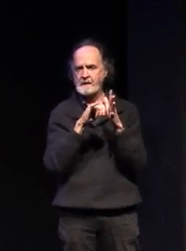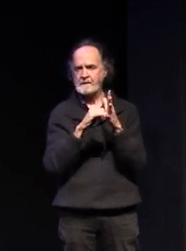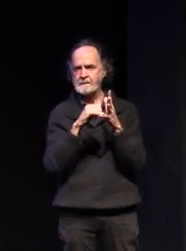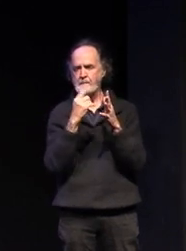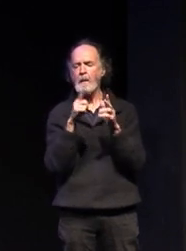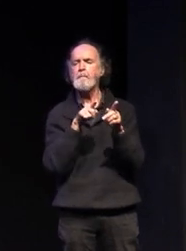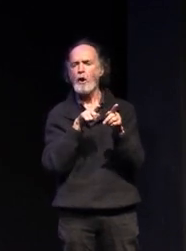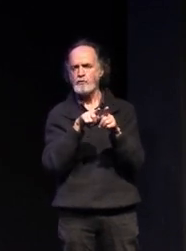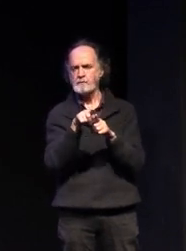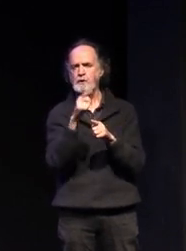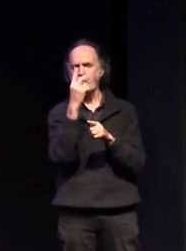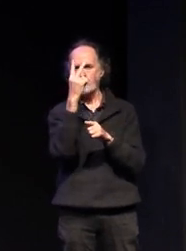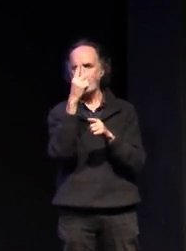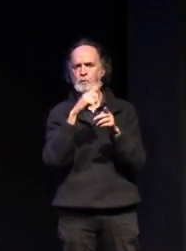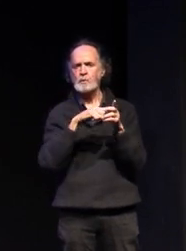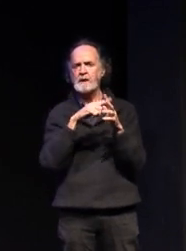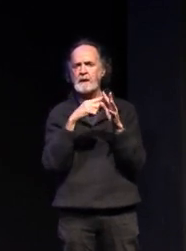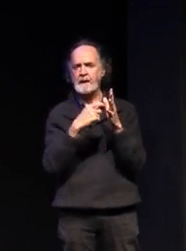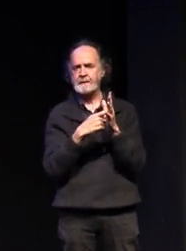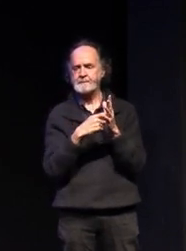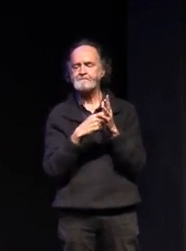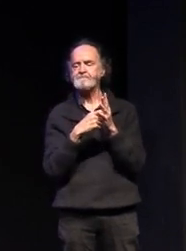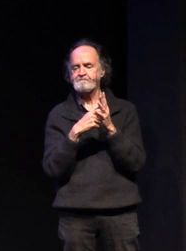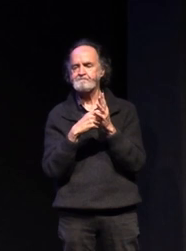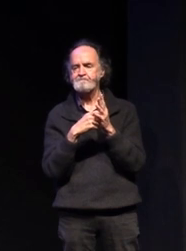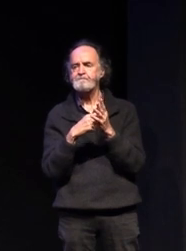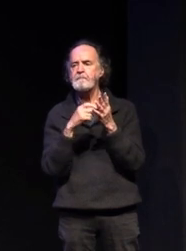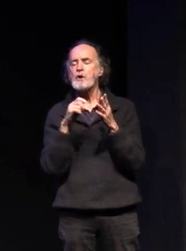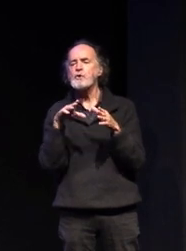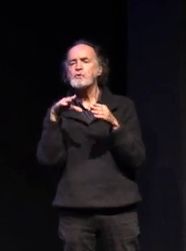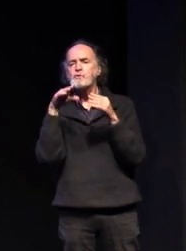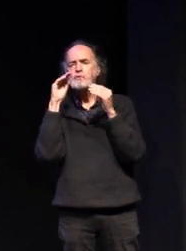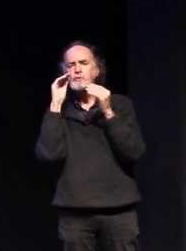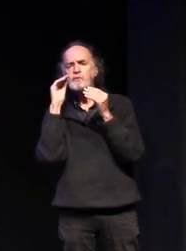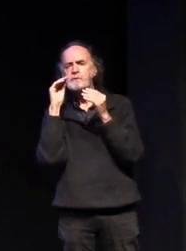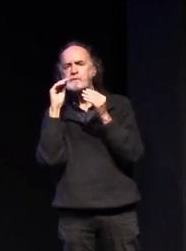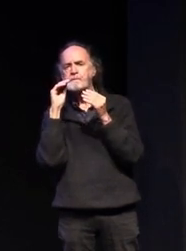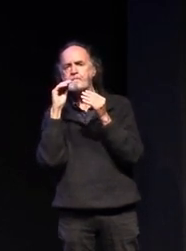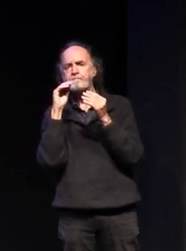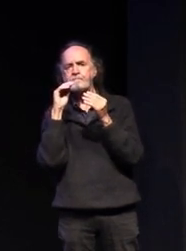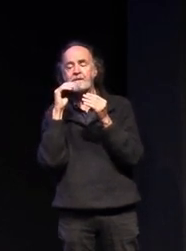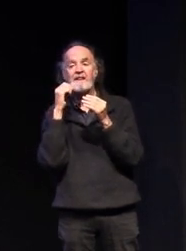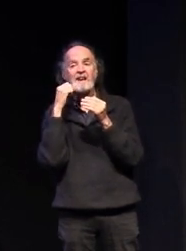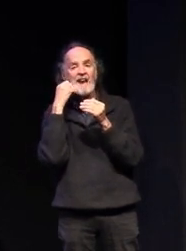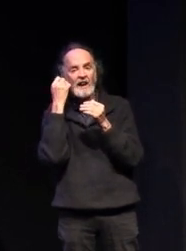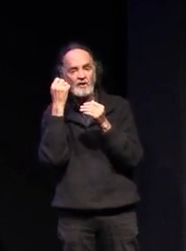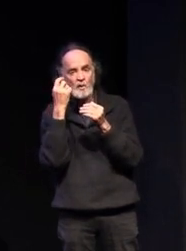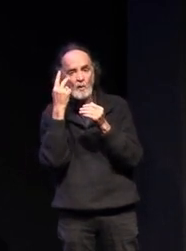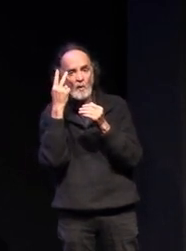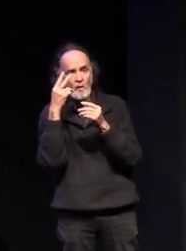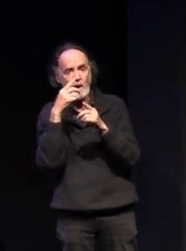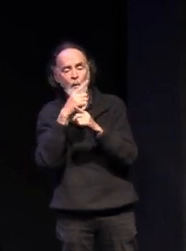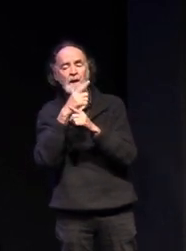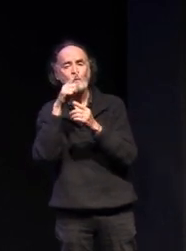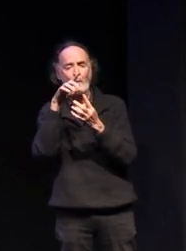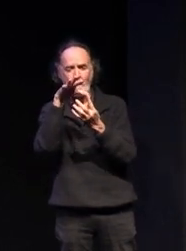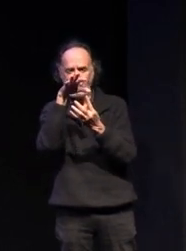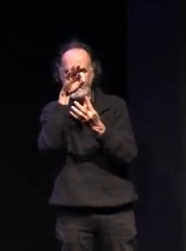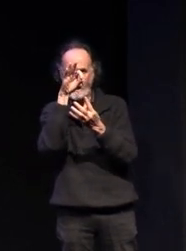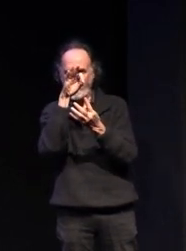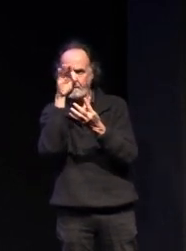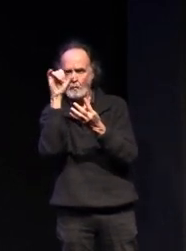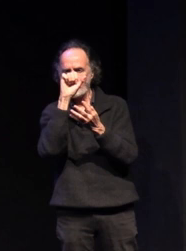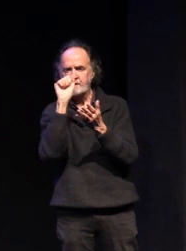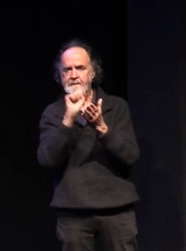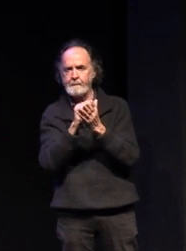program students are making the selection over the coming weeks on based on what subjects they would like